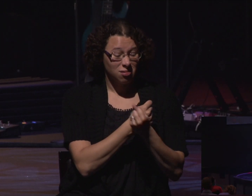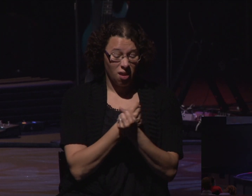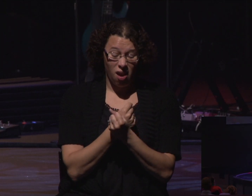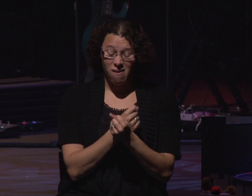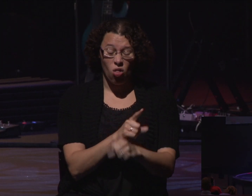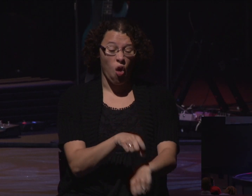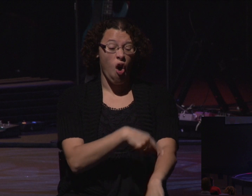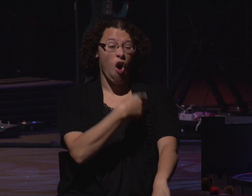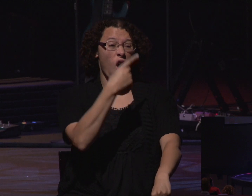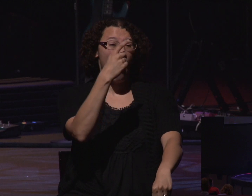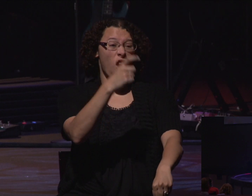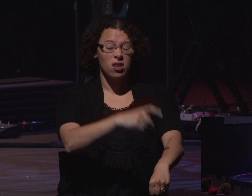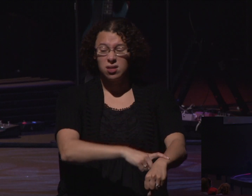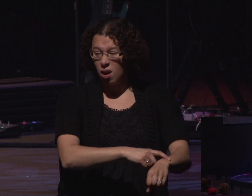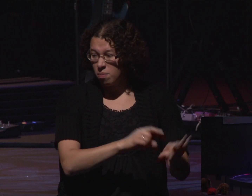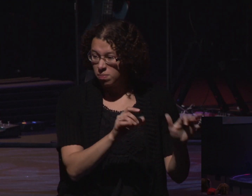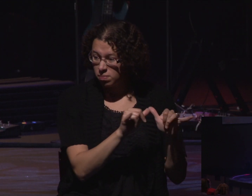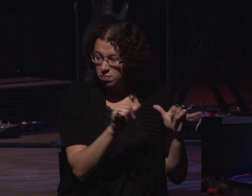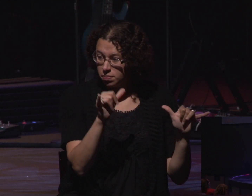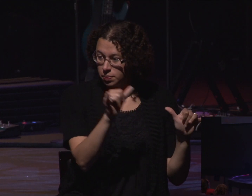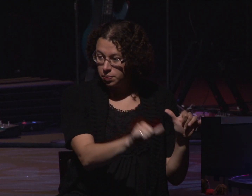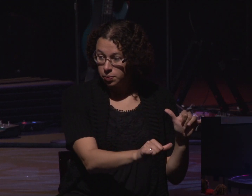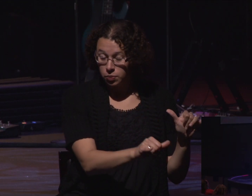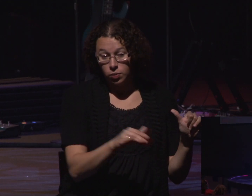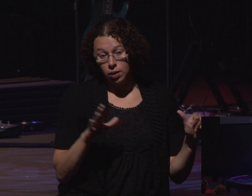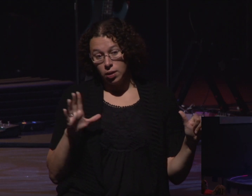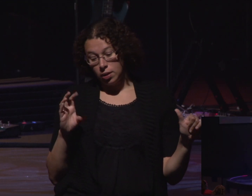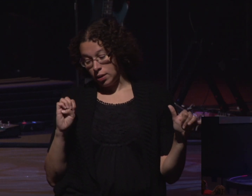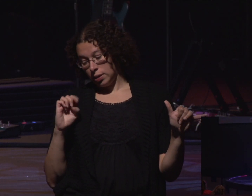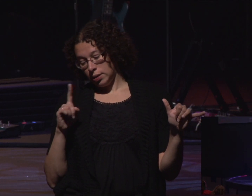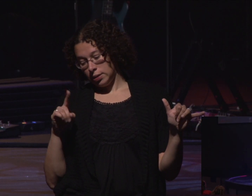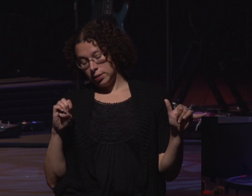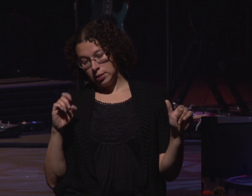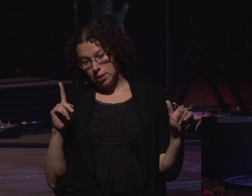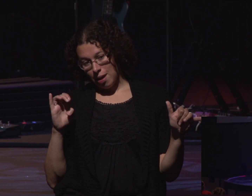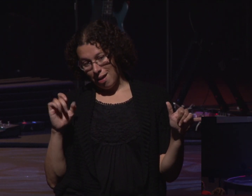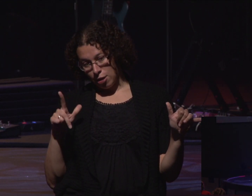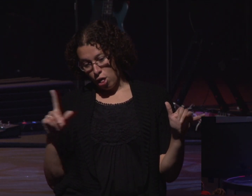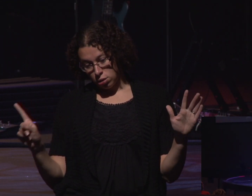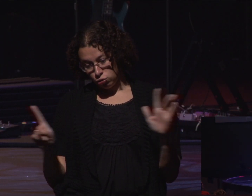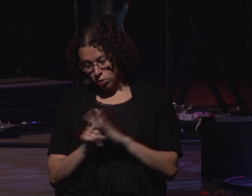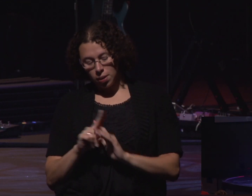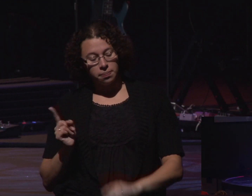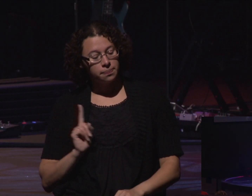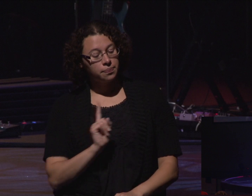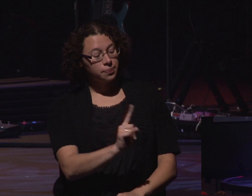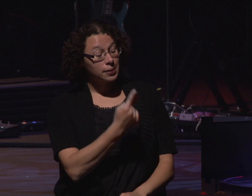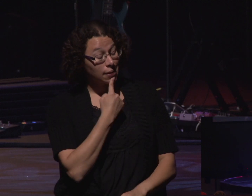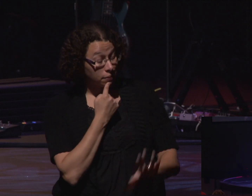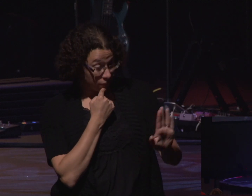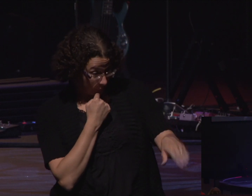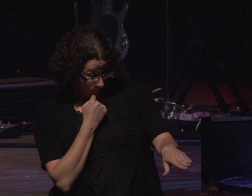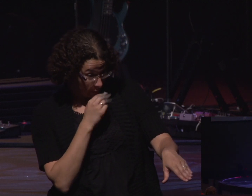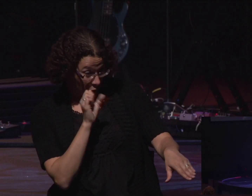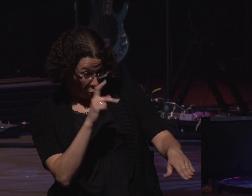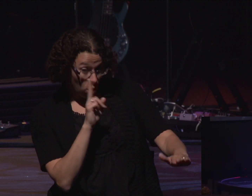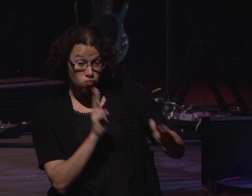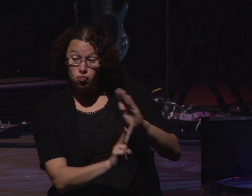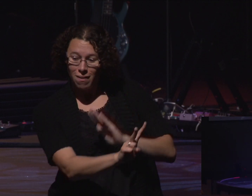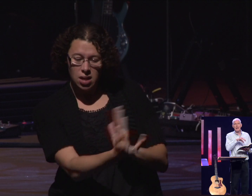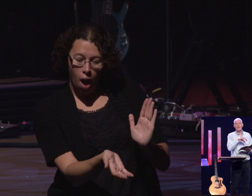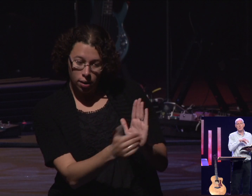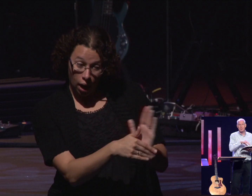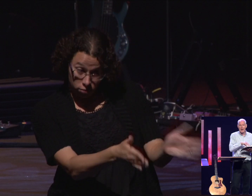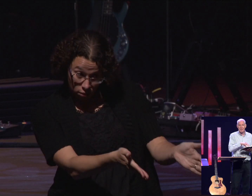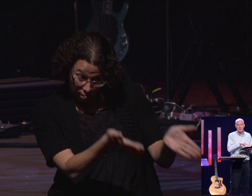Ezekiel comes and he gives them another prophecy, another word from God. So in Ezekiel 36, we see some verses here. And in these